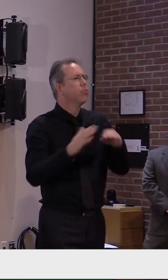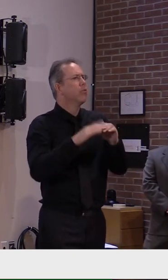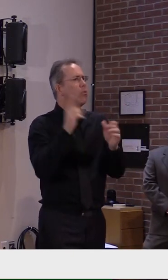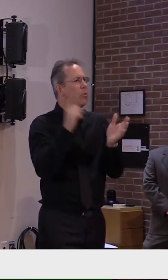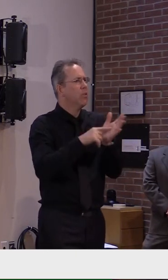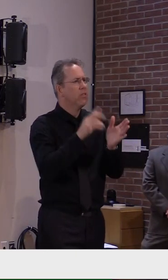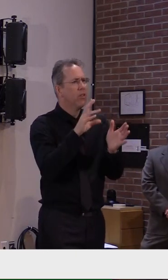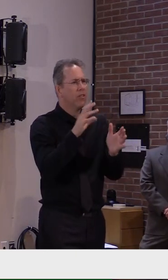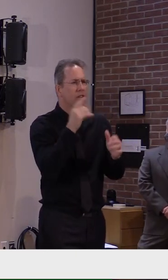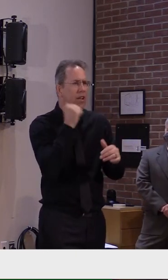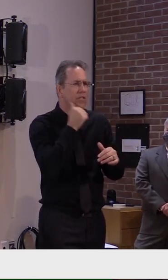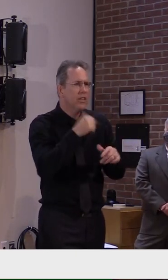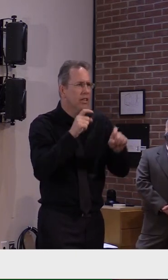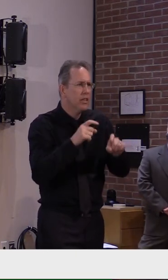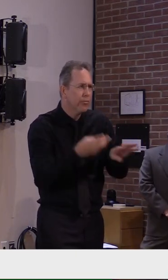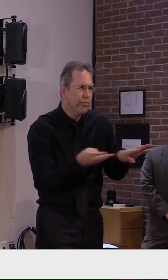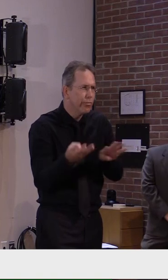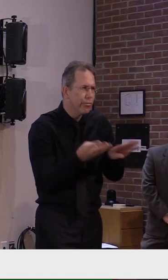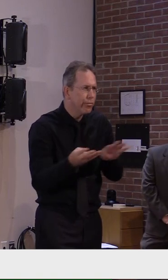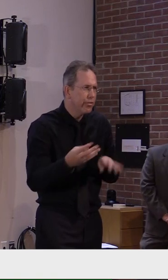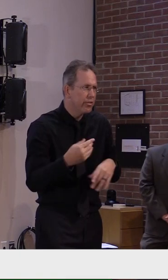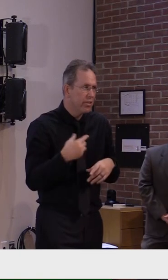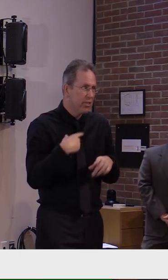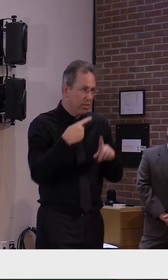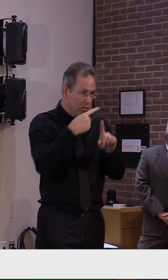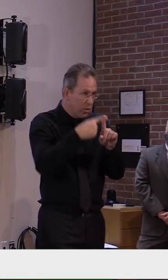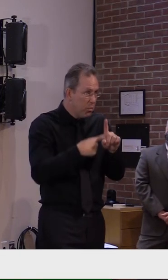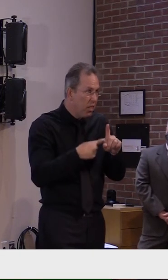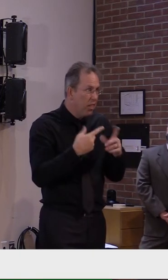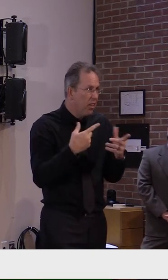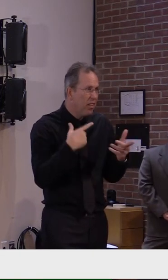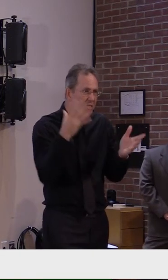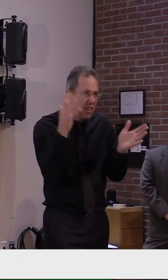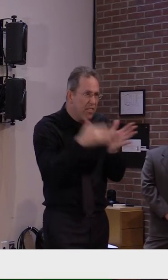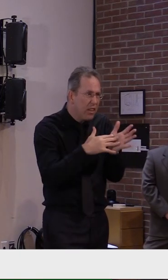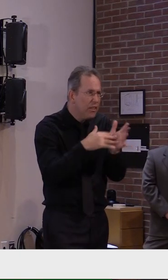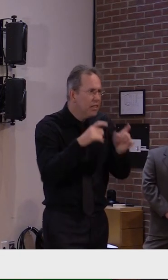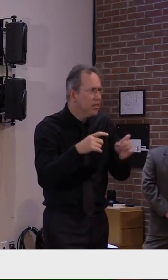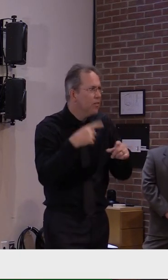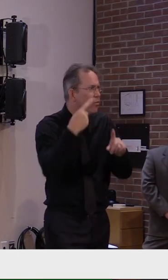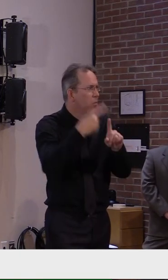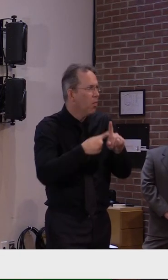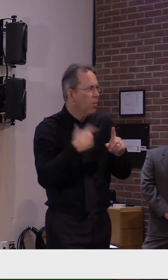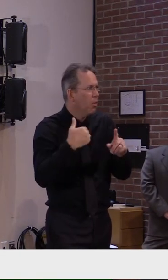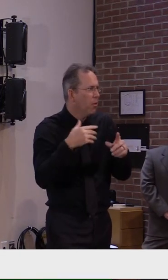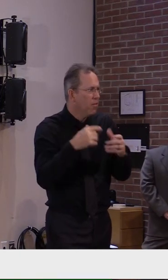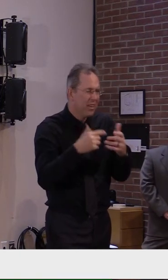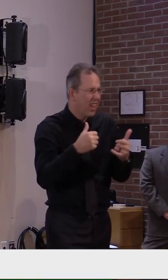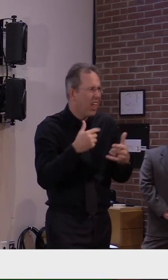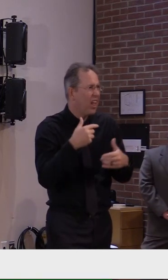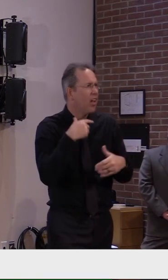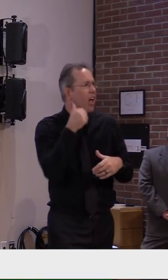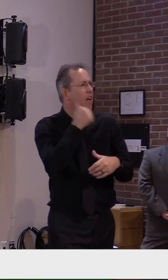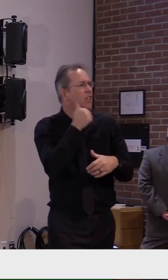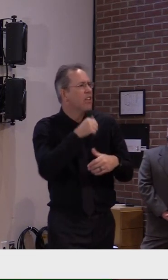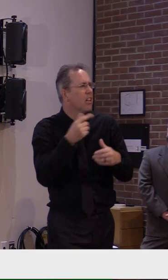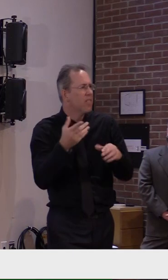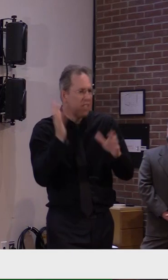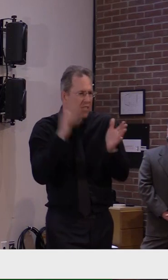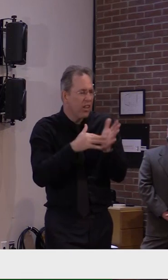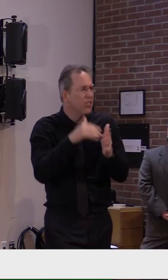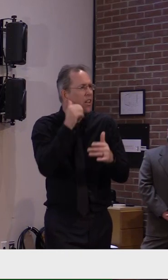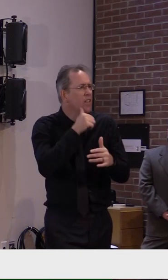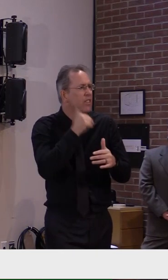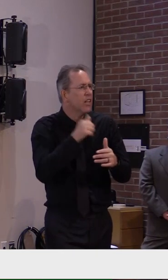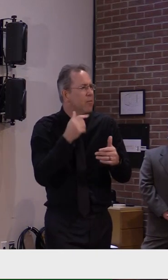in the beginning. So we've come a long ways, and we do have a lot of inventory due to the hard work of many, Commissioner Scherling